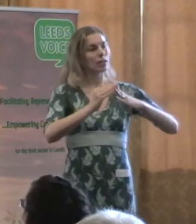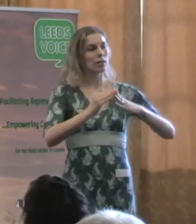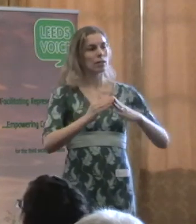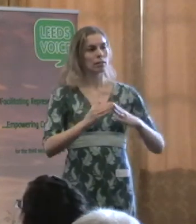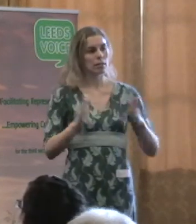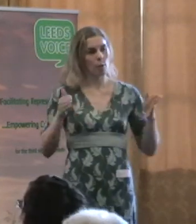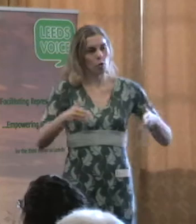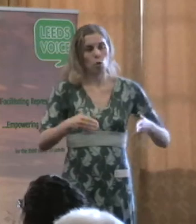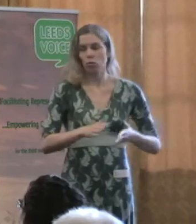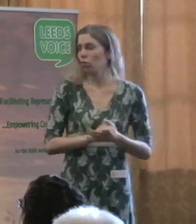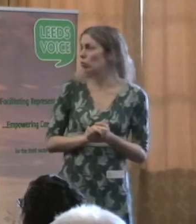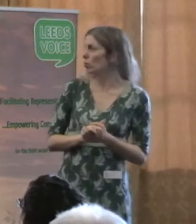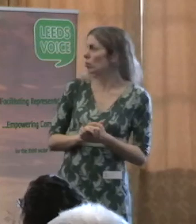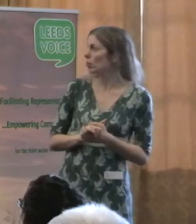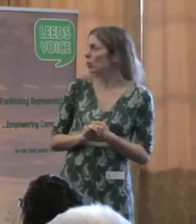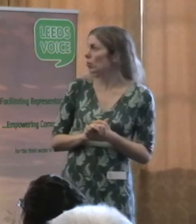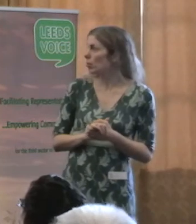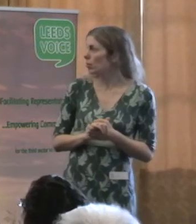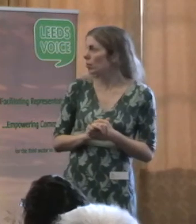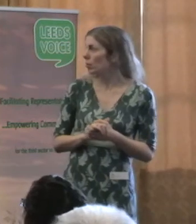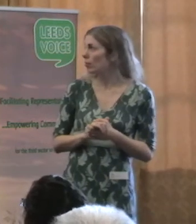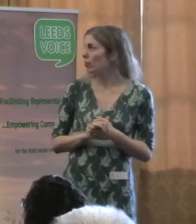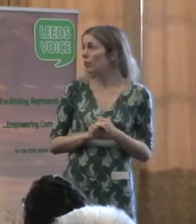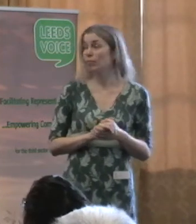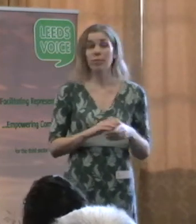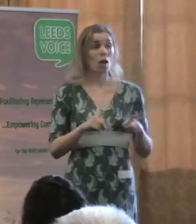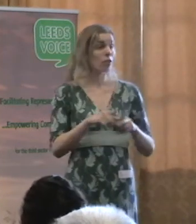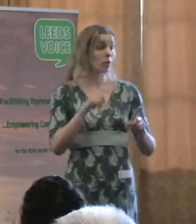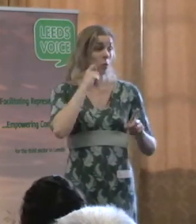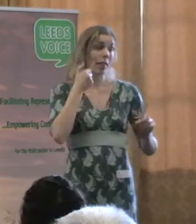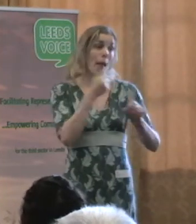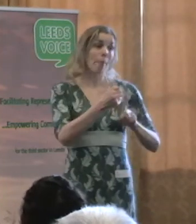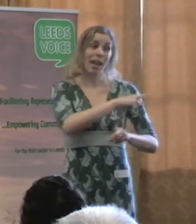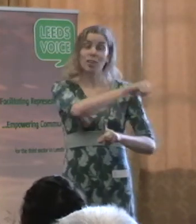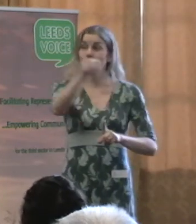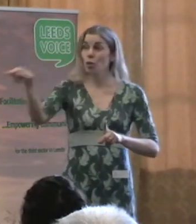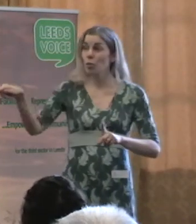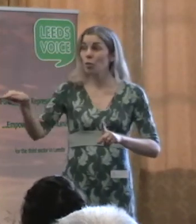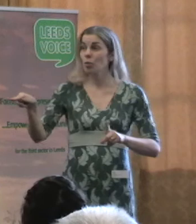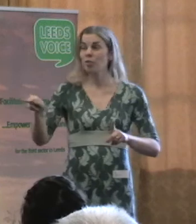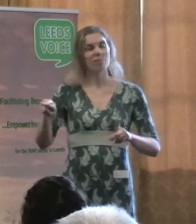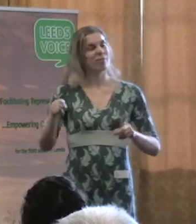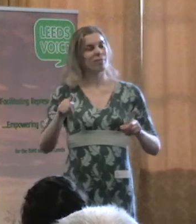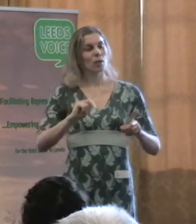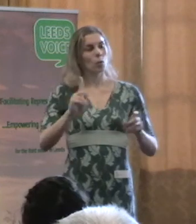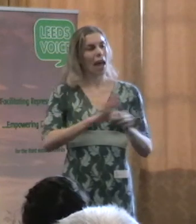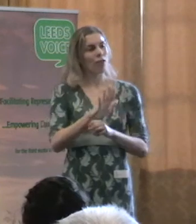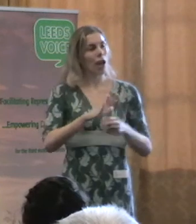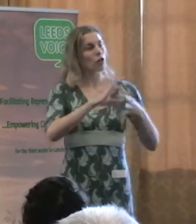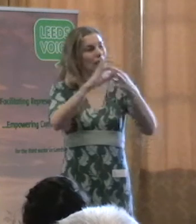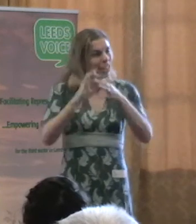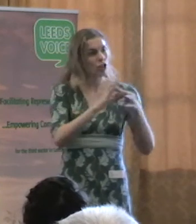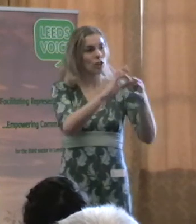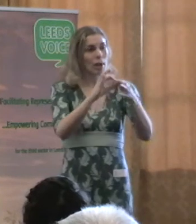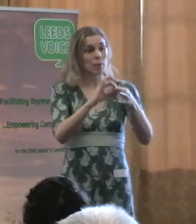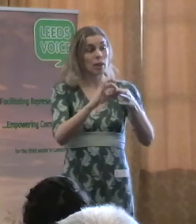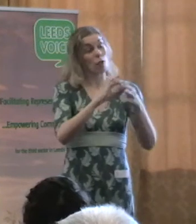And all of that is going to have an impact on yourselves, in terms of relationships. The relationships